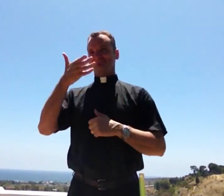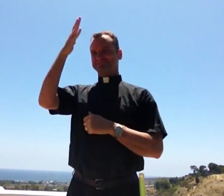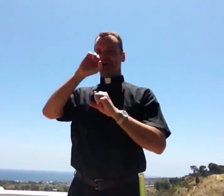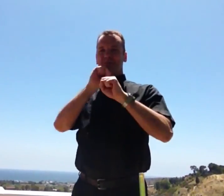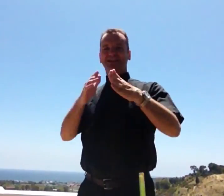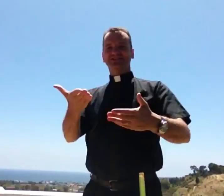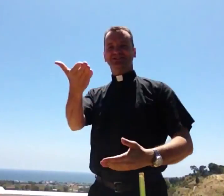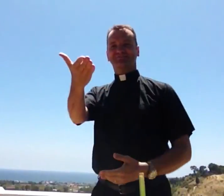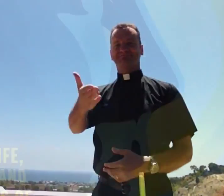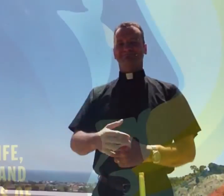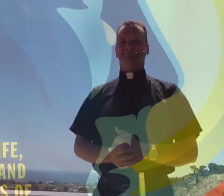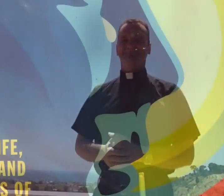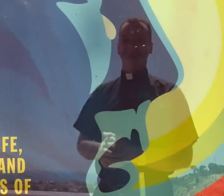Enjoy it. God bless you.